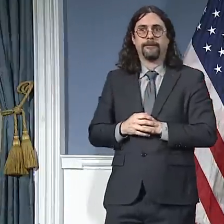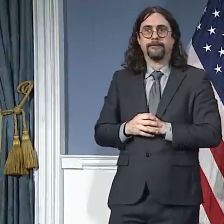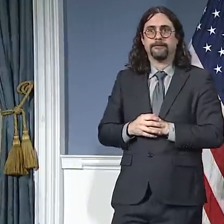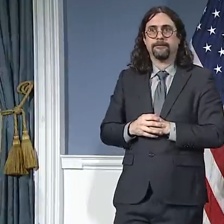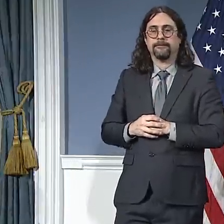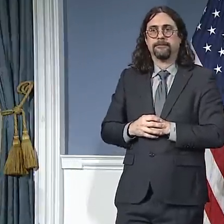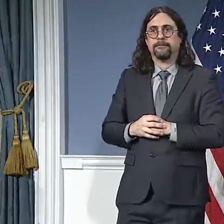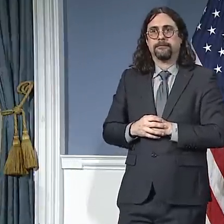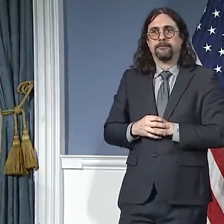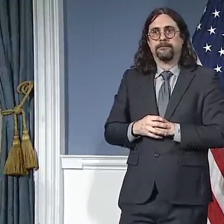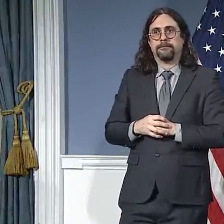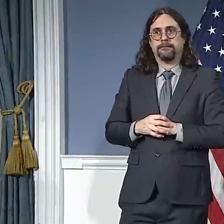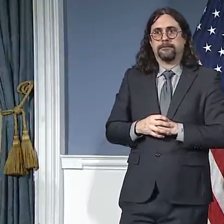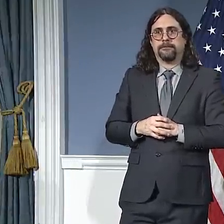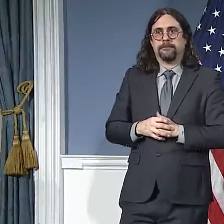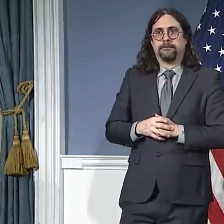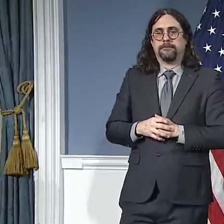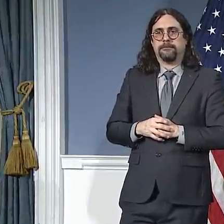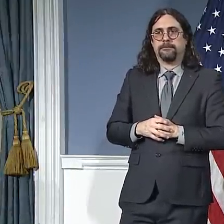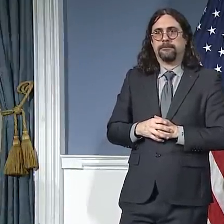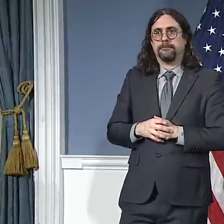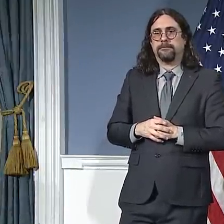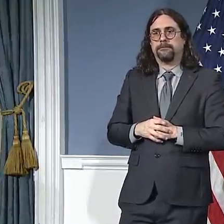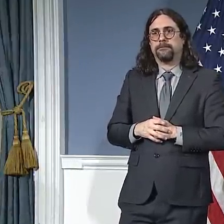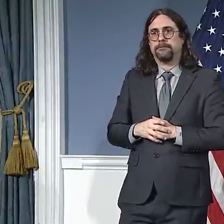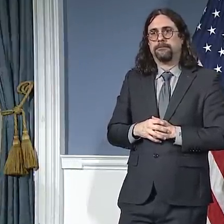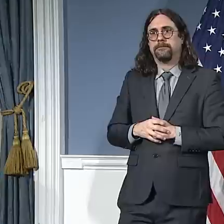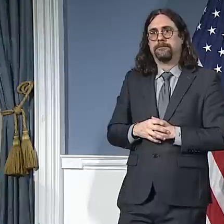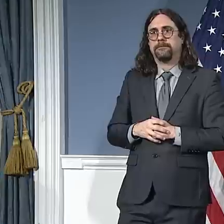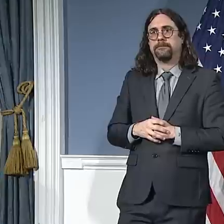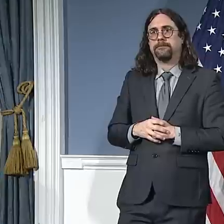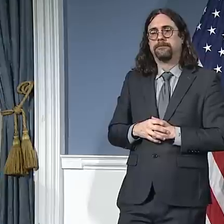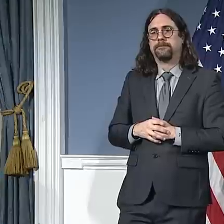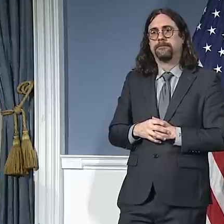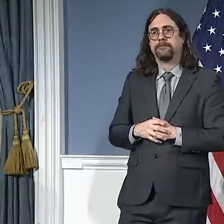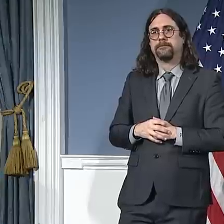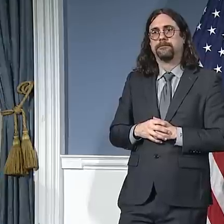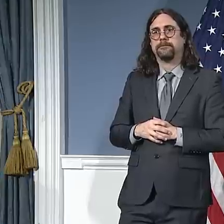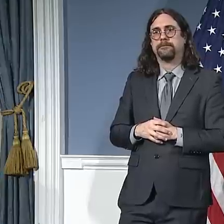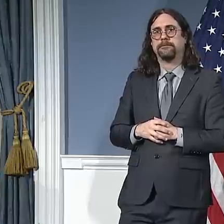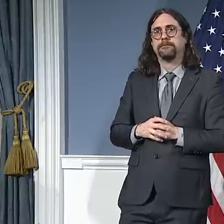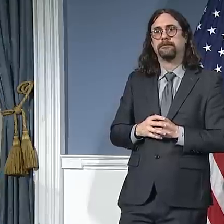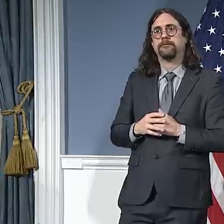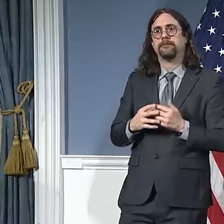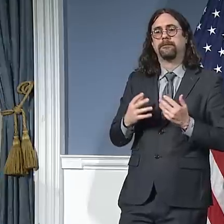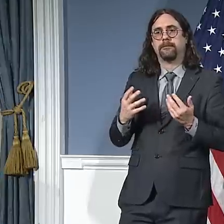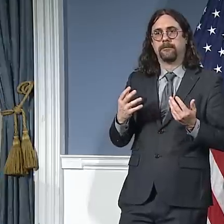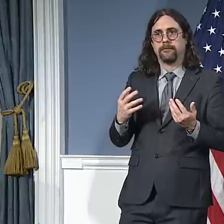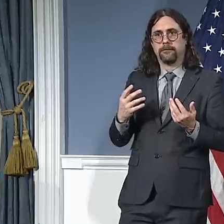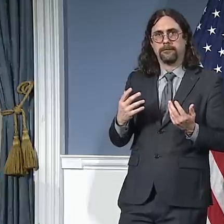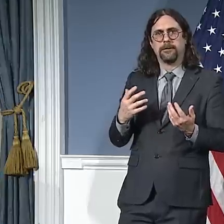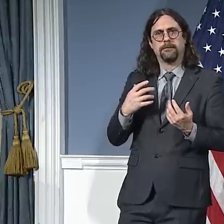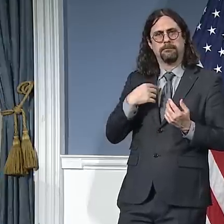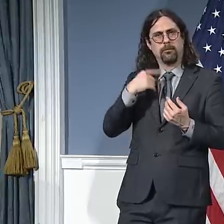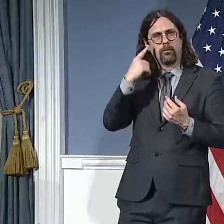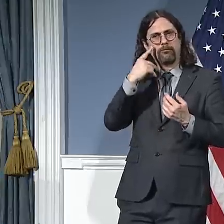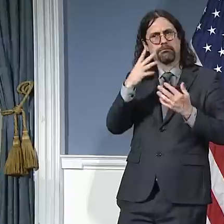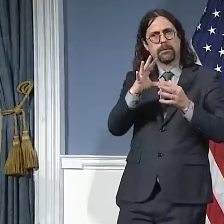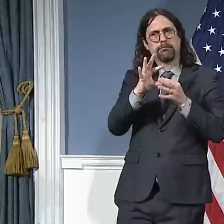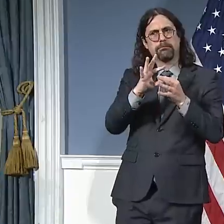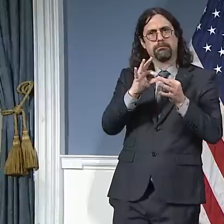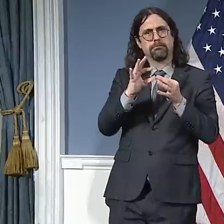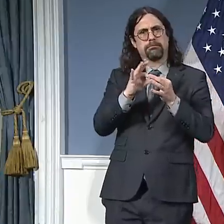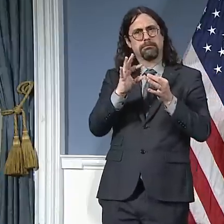I think we've said very clearly now over the last few years our goal is never to focus on the worker, but